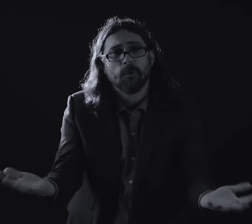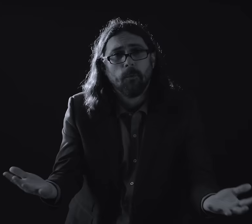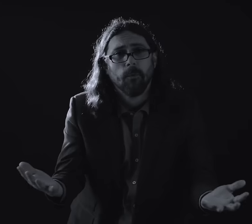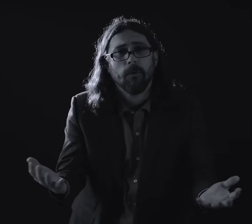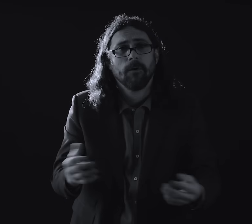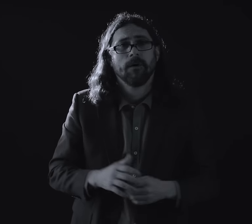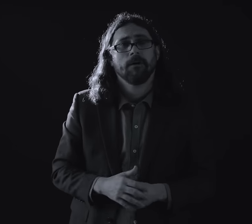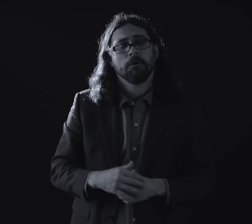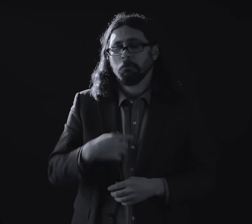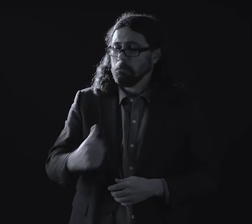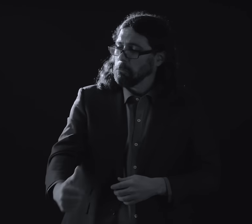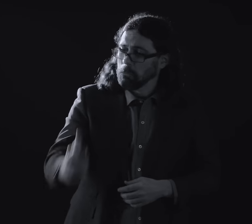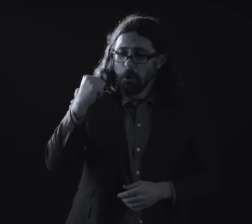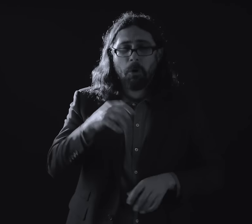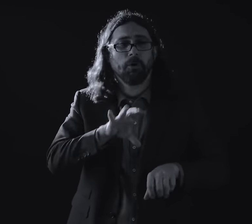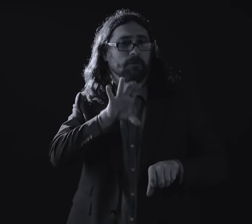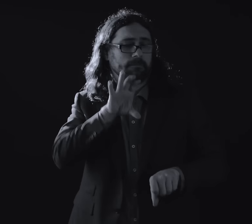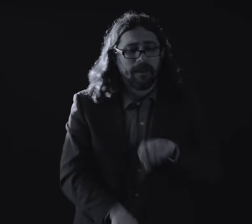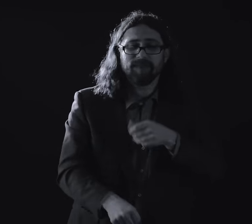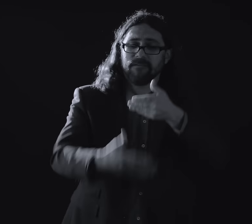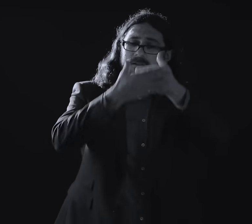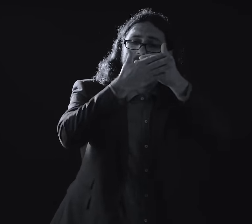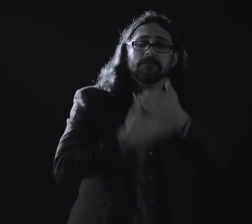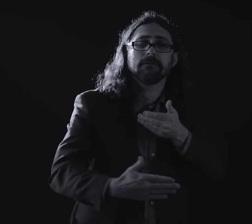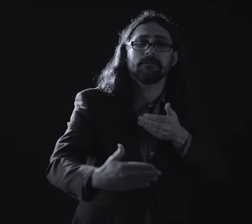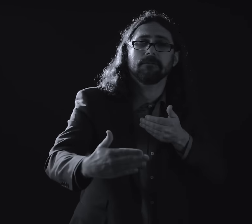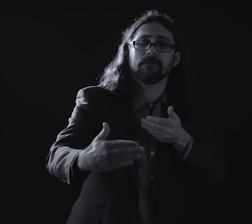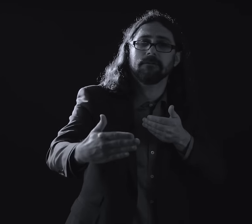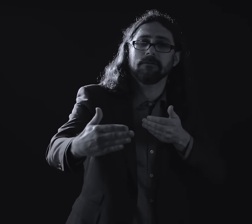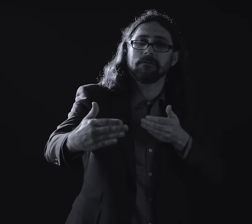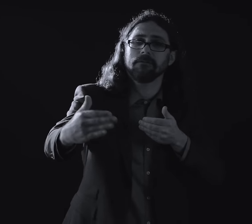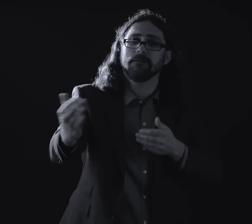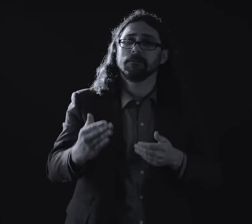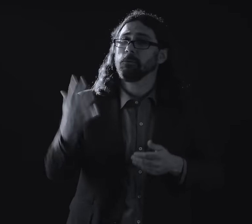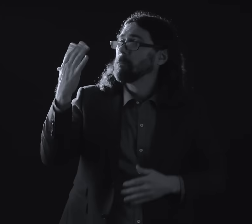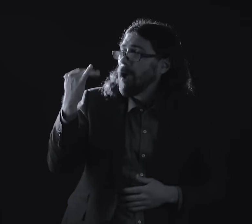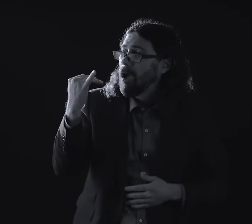I don't believe anymore Is what was gone